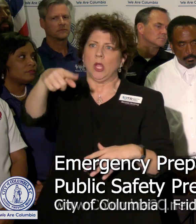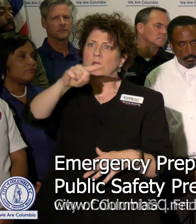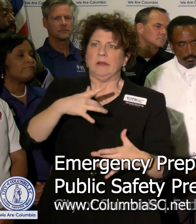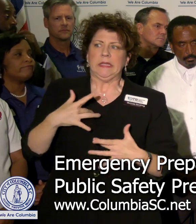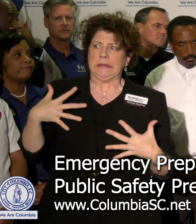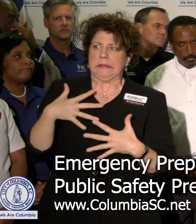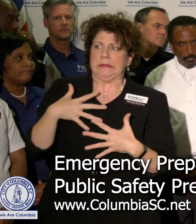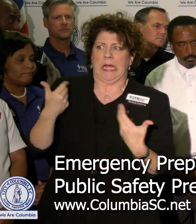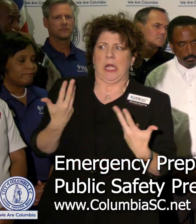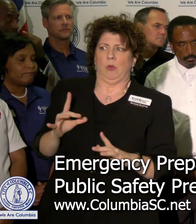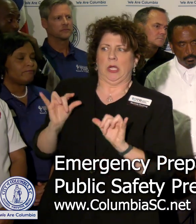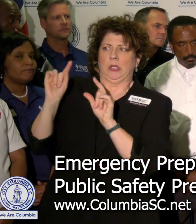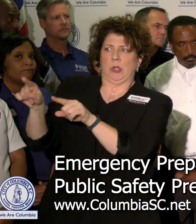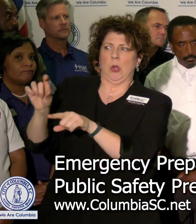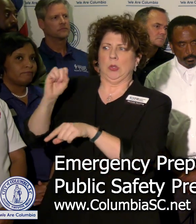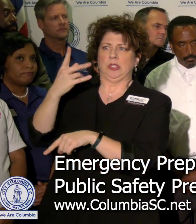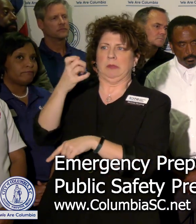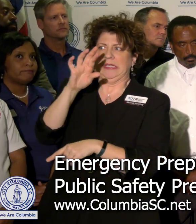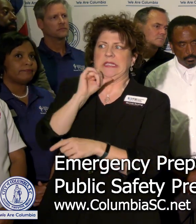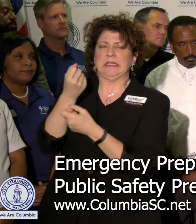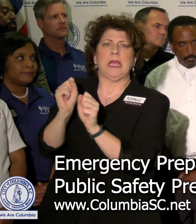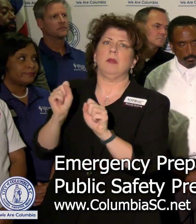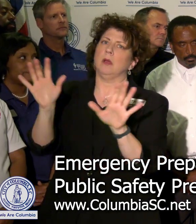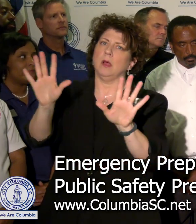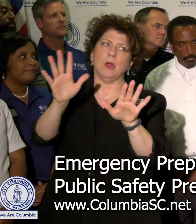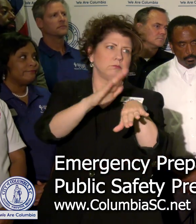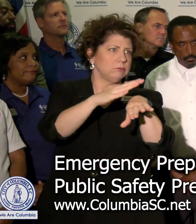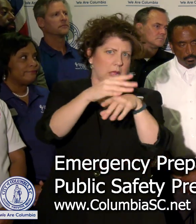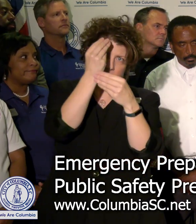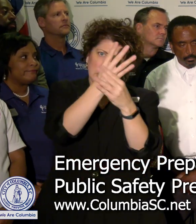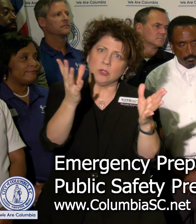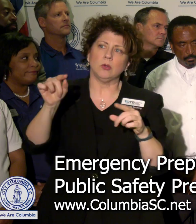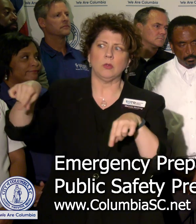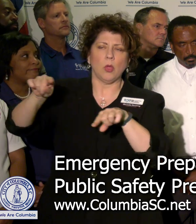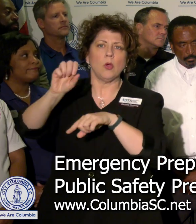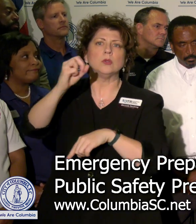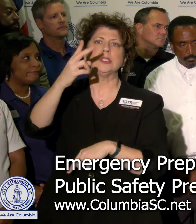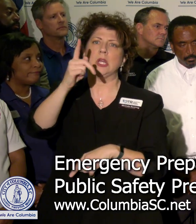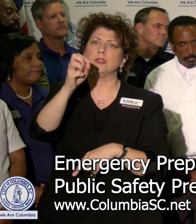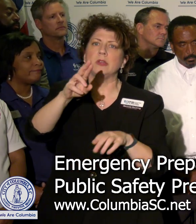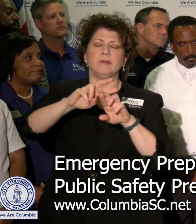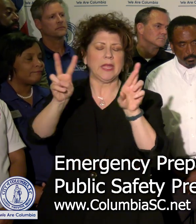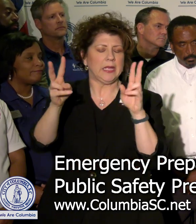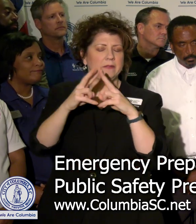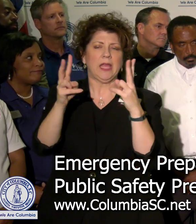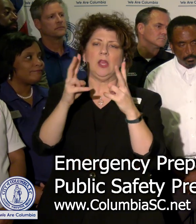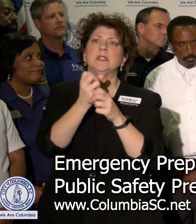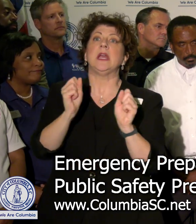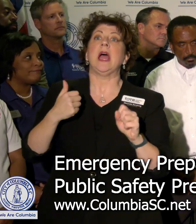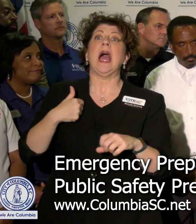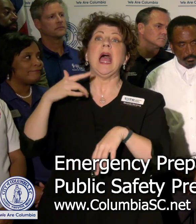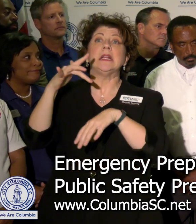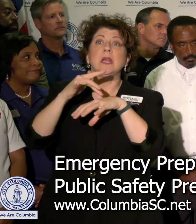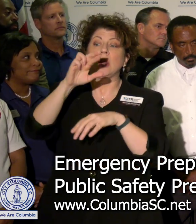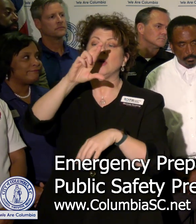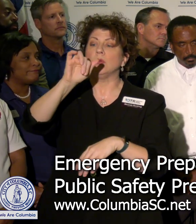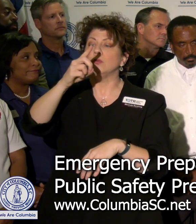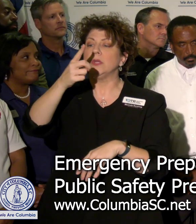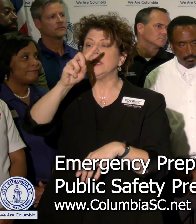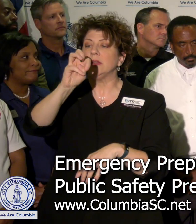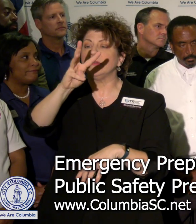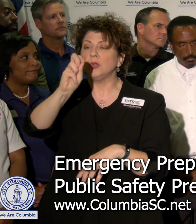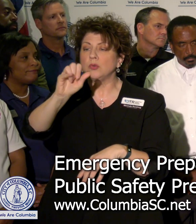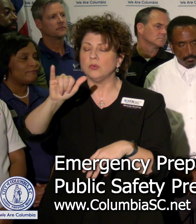to a shelter. It is a very safe environment. I went and visited Ridgeview today, saw there. We had